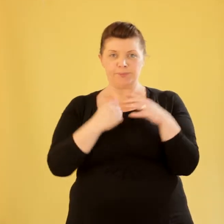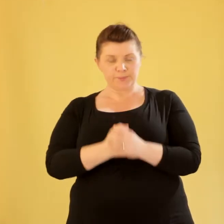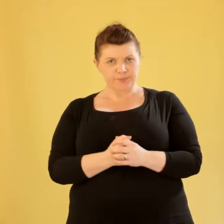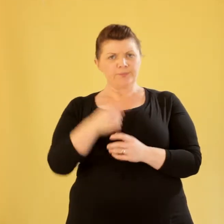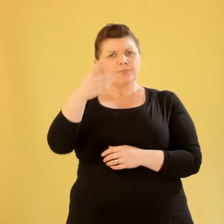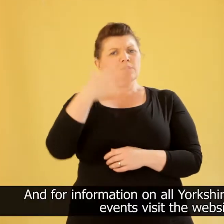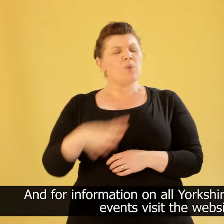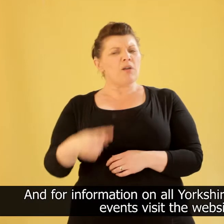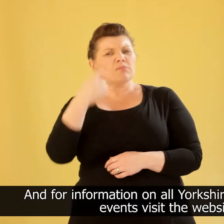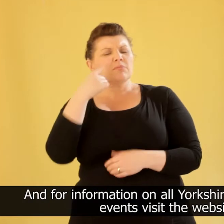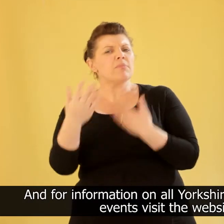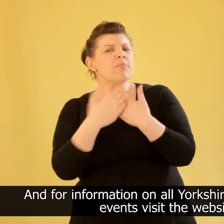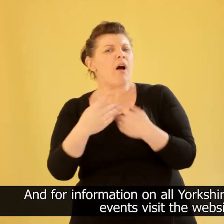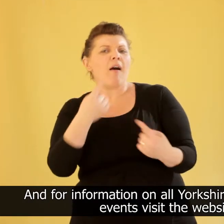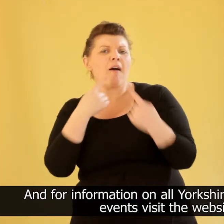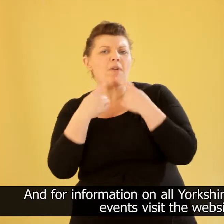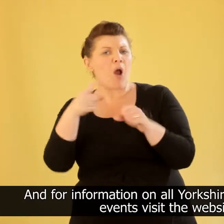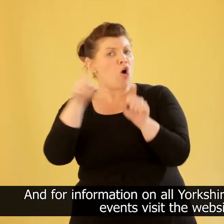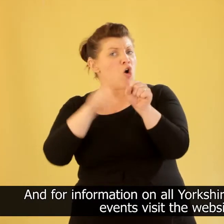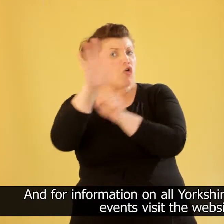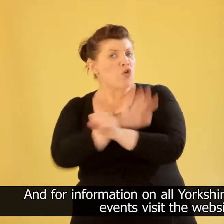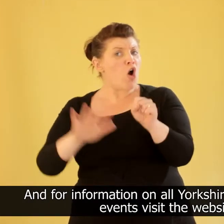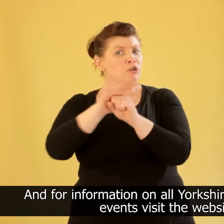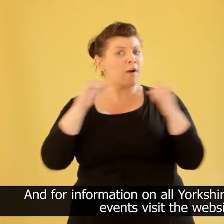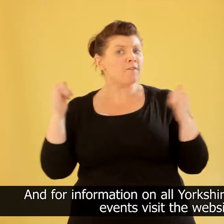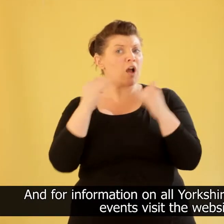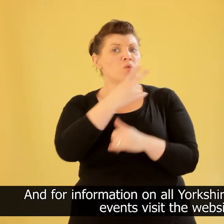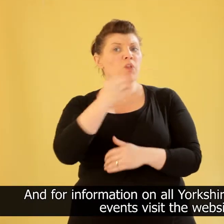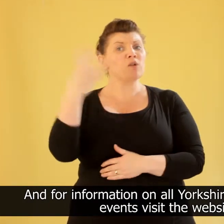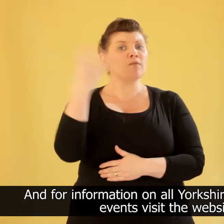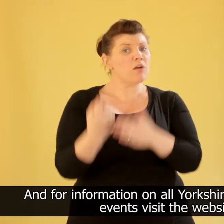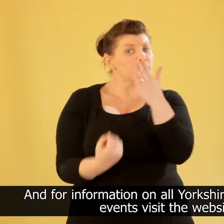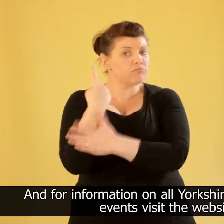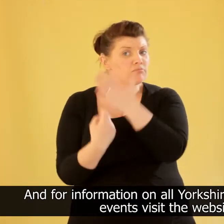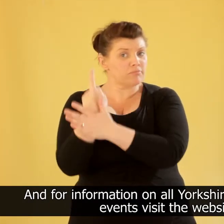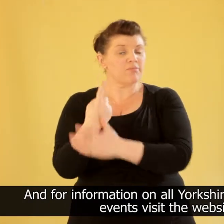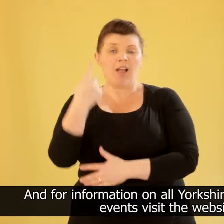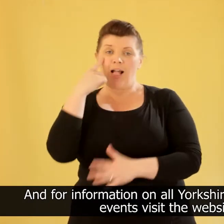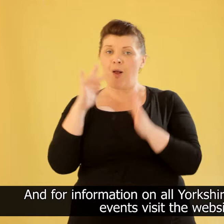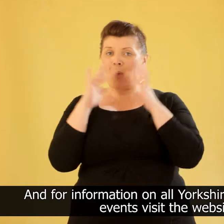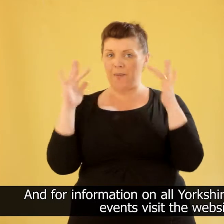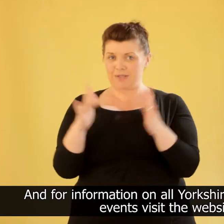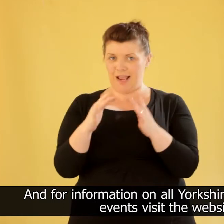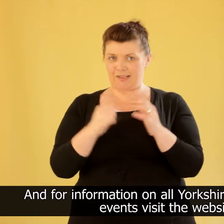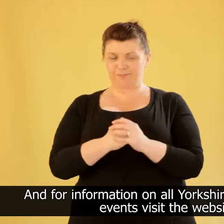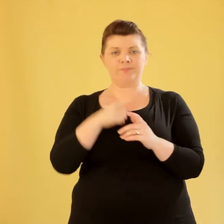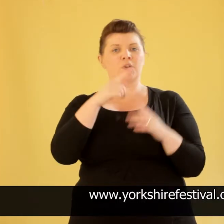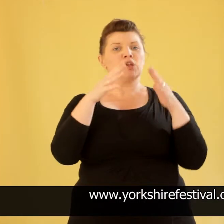And for more information on all Yorkshire Festival 2014 events, visit the website at www